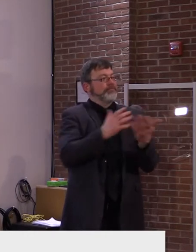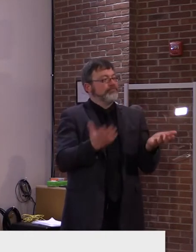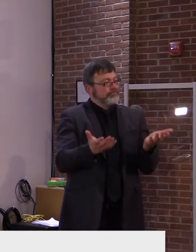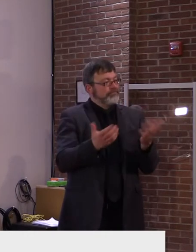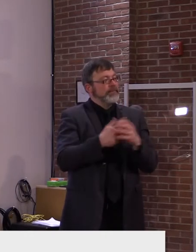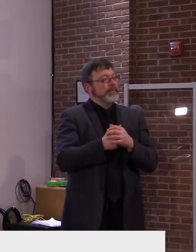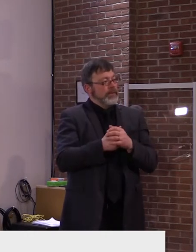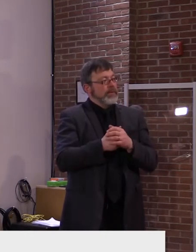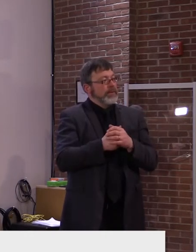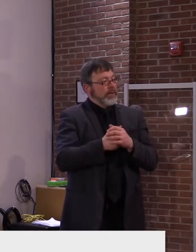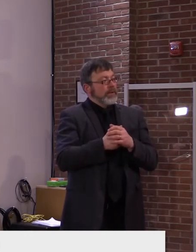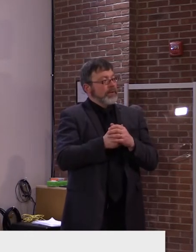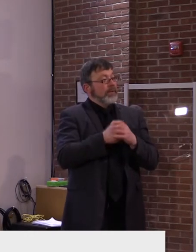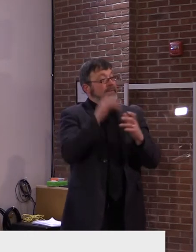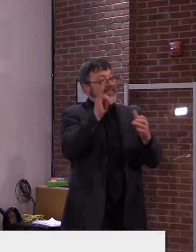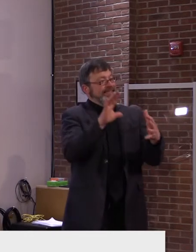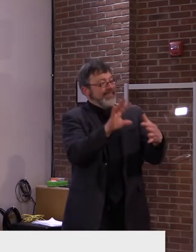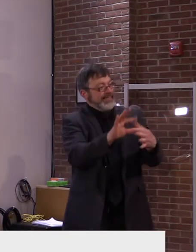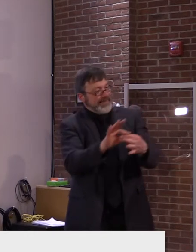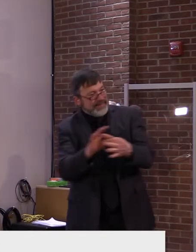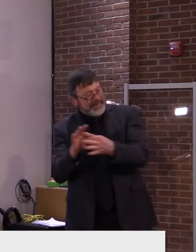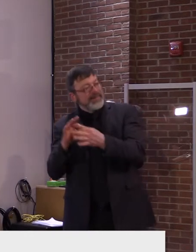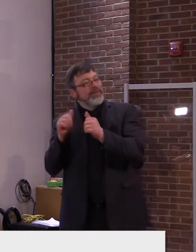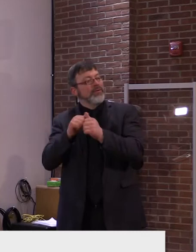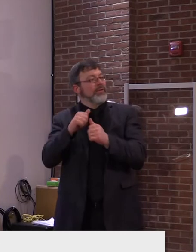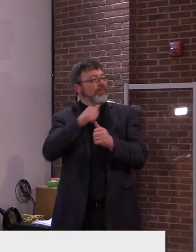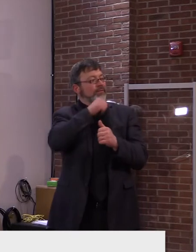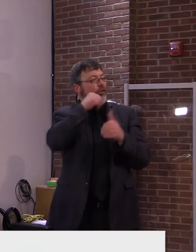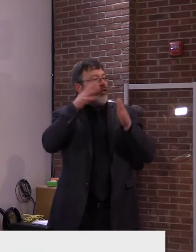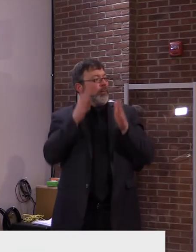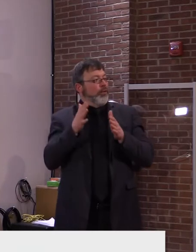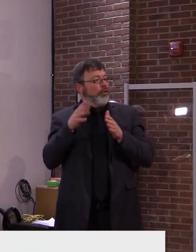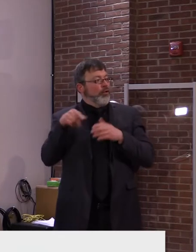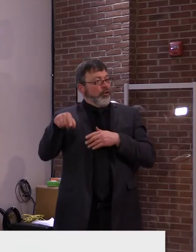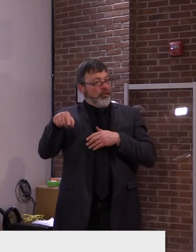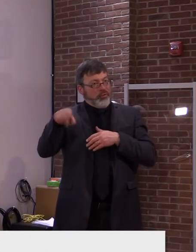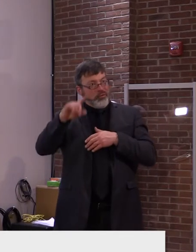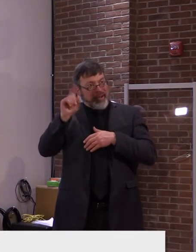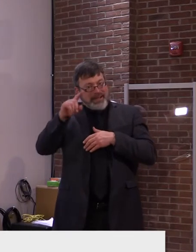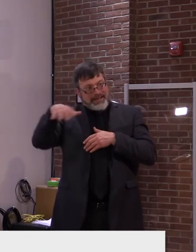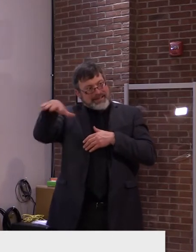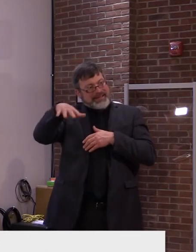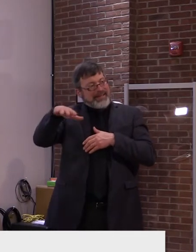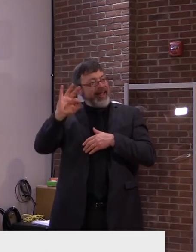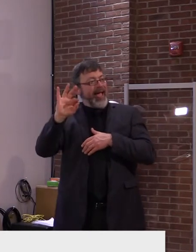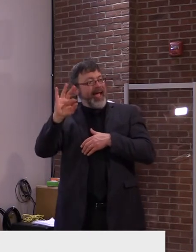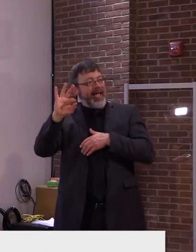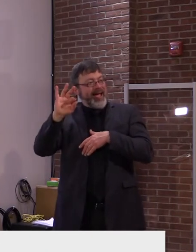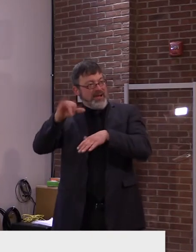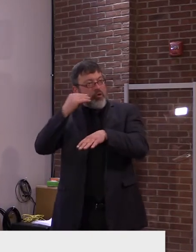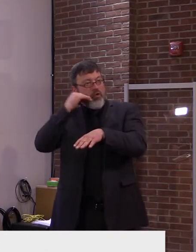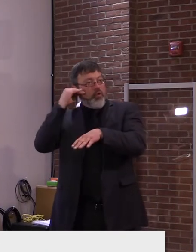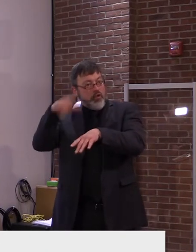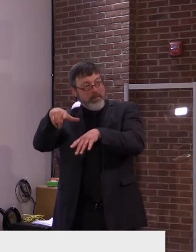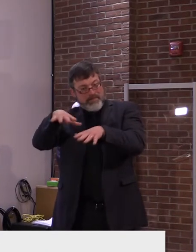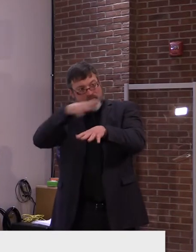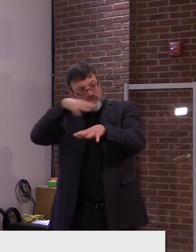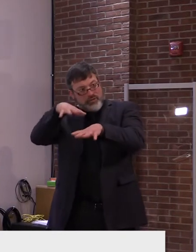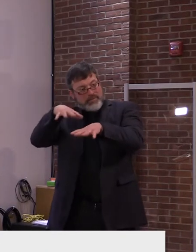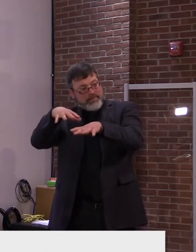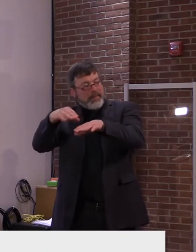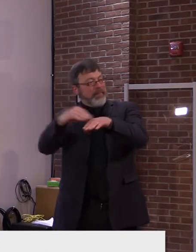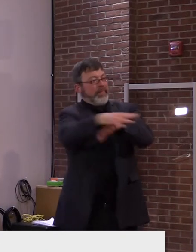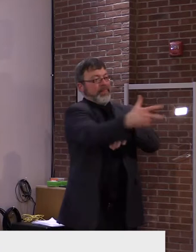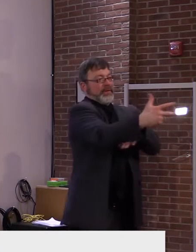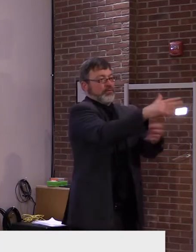area farms that totaled another nine cases. The direction of transmission may at times be difficult to